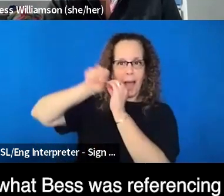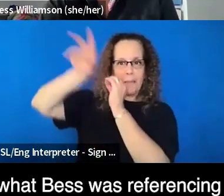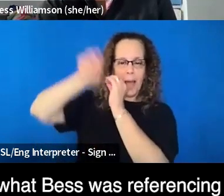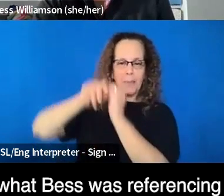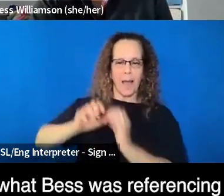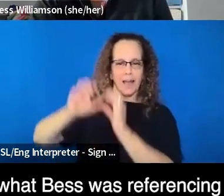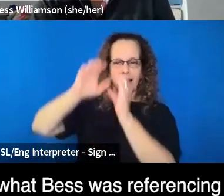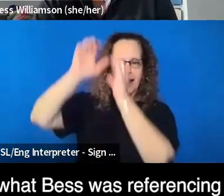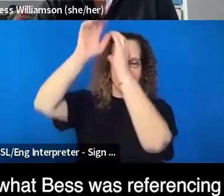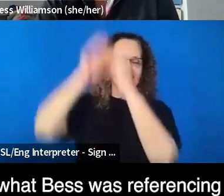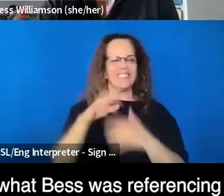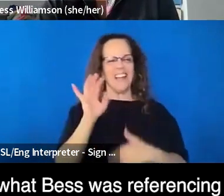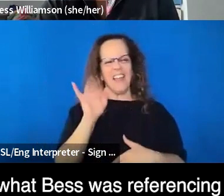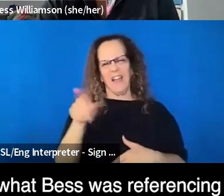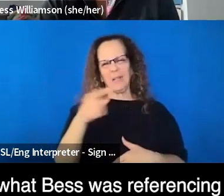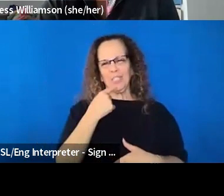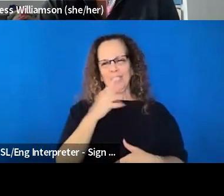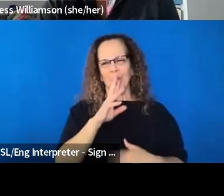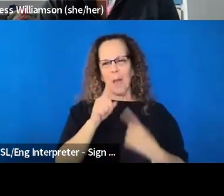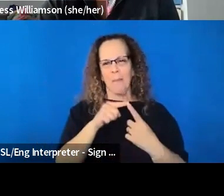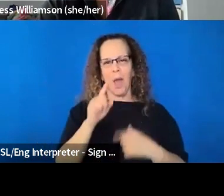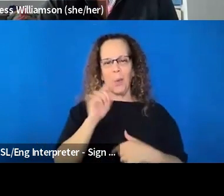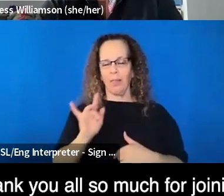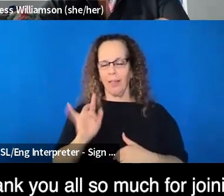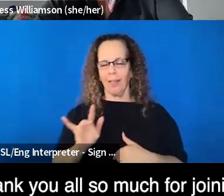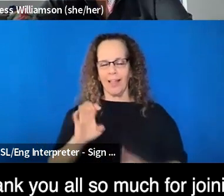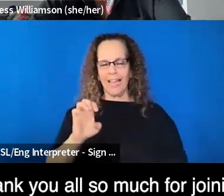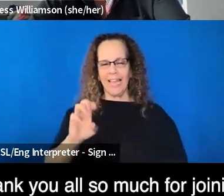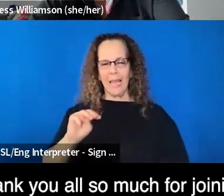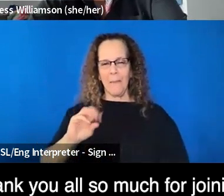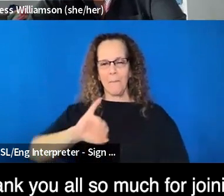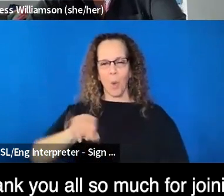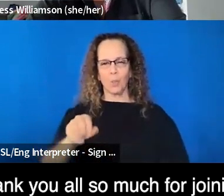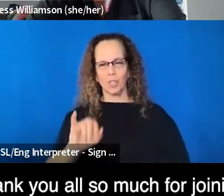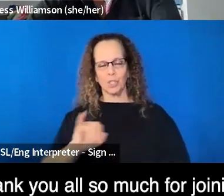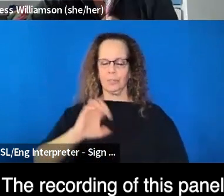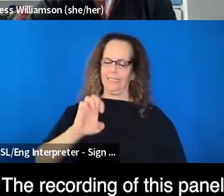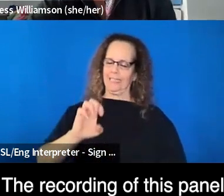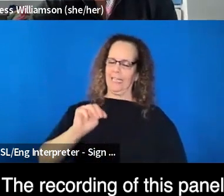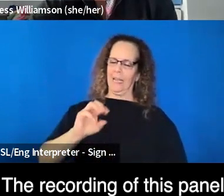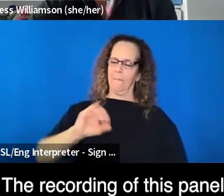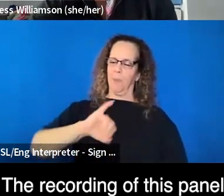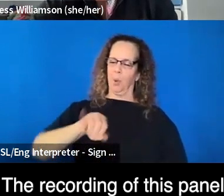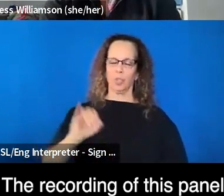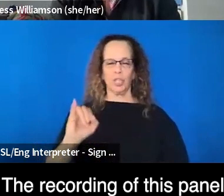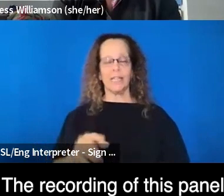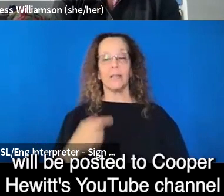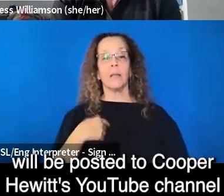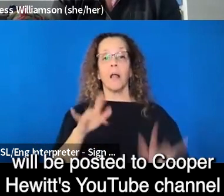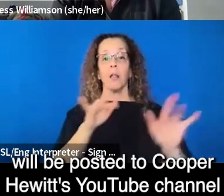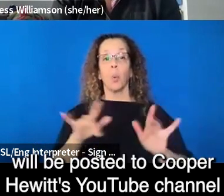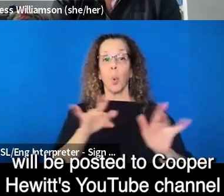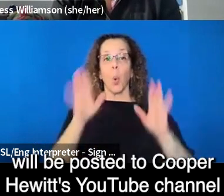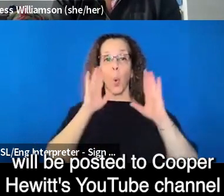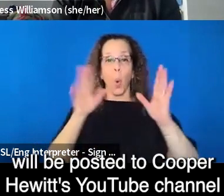really lovely. That's what Bess was, was referencing before. Um, so thank you all so much for joining us. the recording of this panel